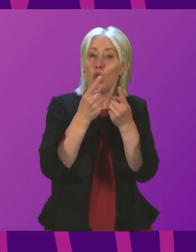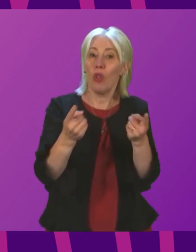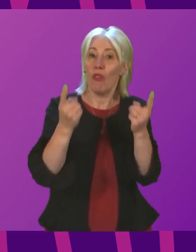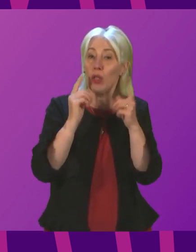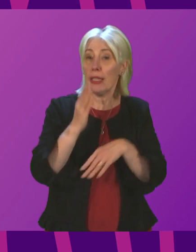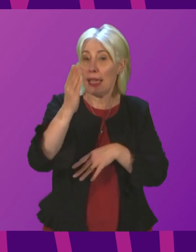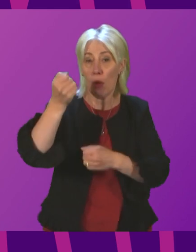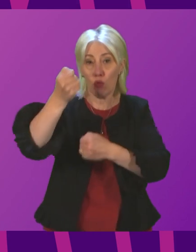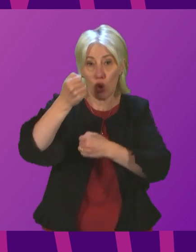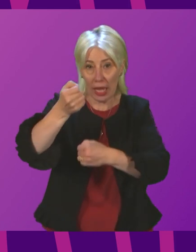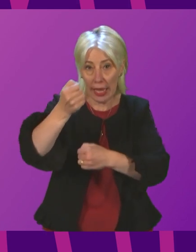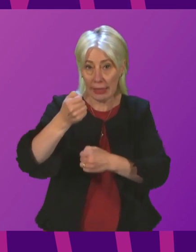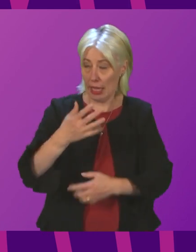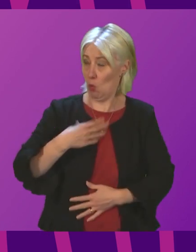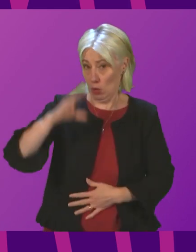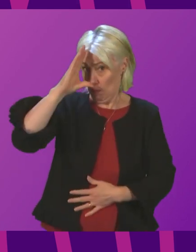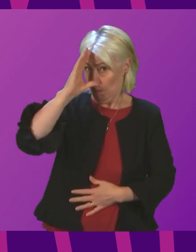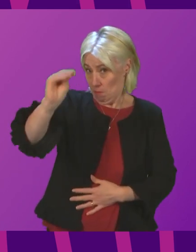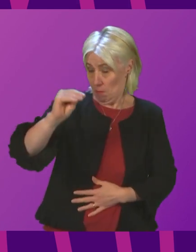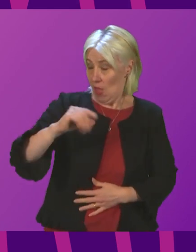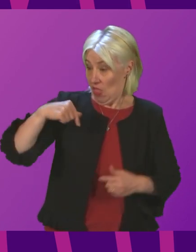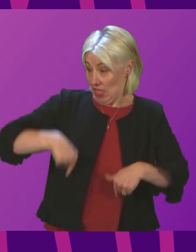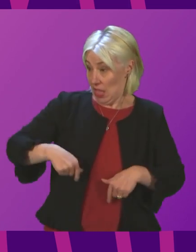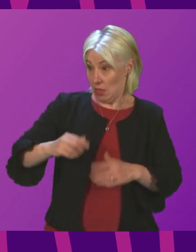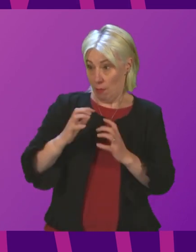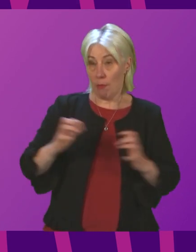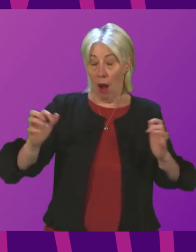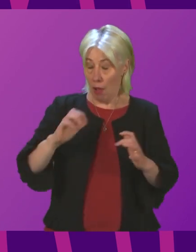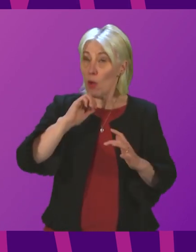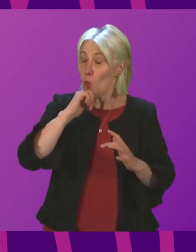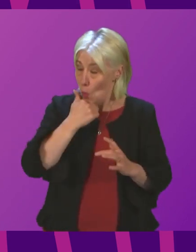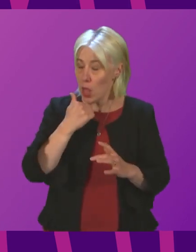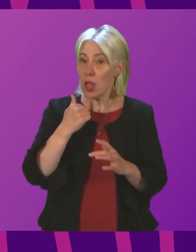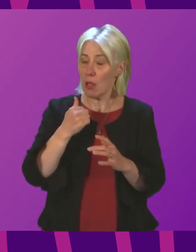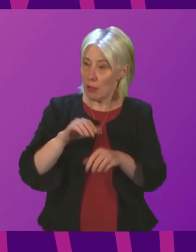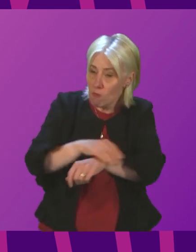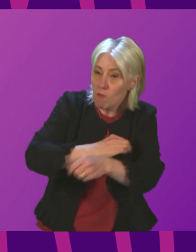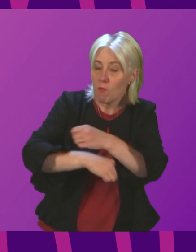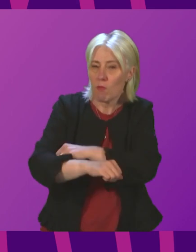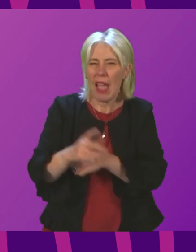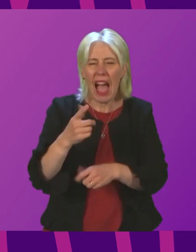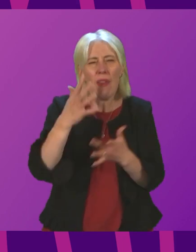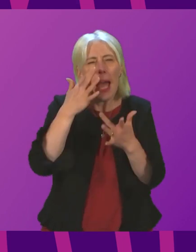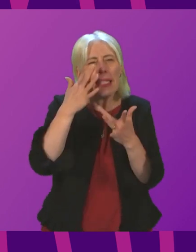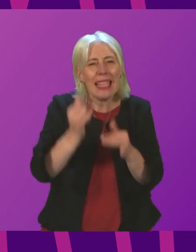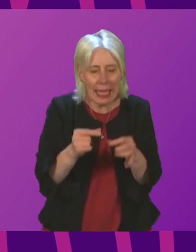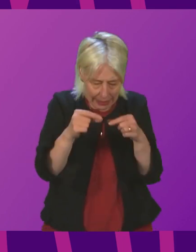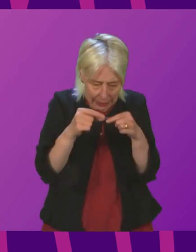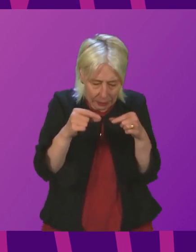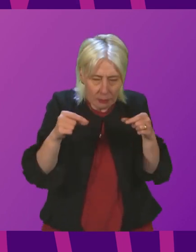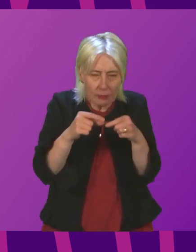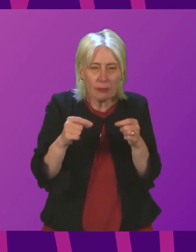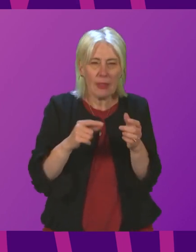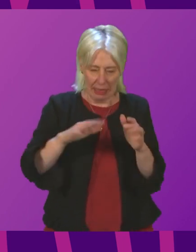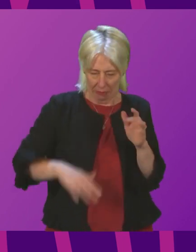them that this Parliament is taking action. There has been a successful testing strip promotion scheme already in place in Lincolnshire. It